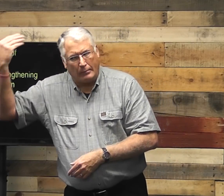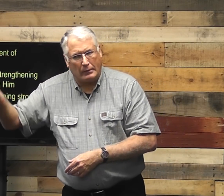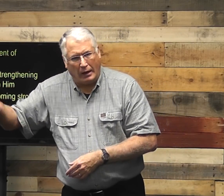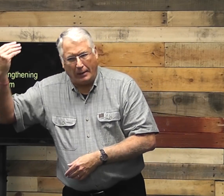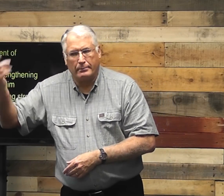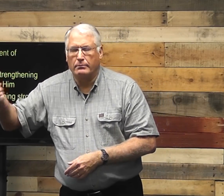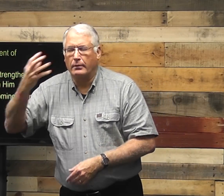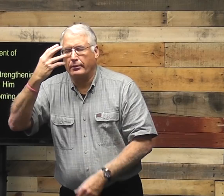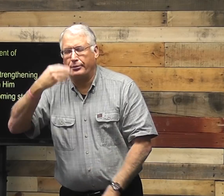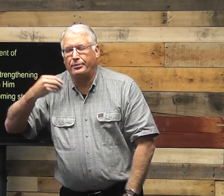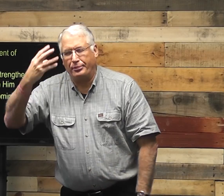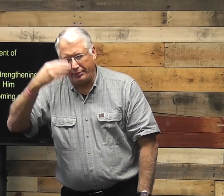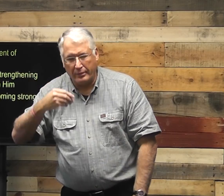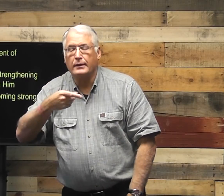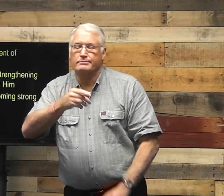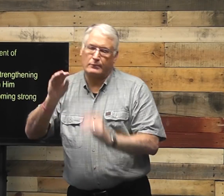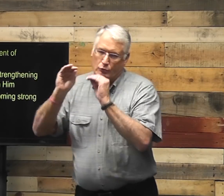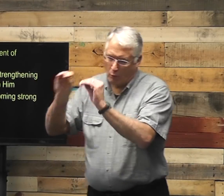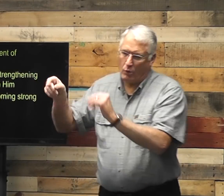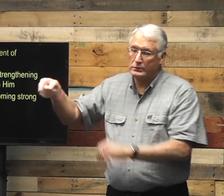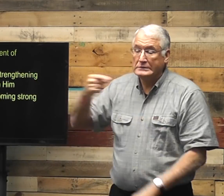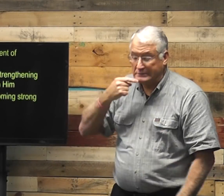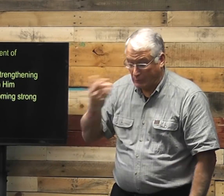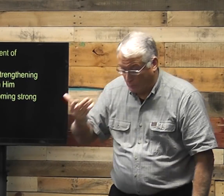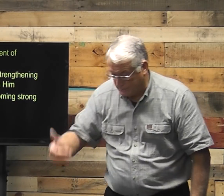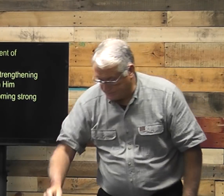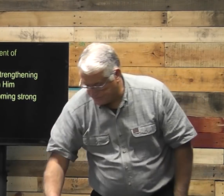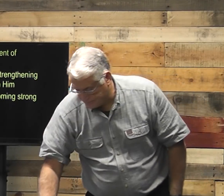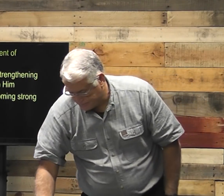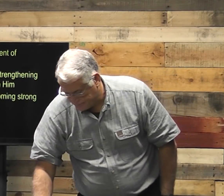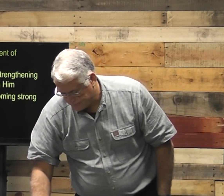up. On several occasions that they would fall asleep. And he said what?